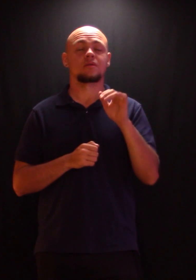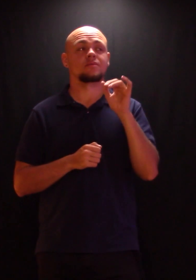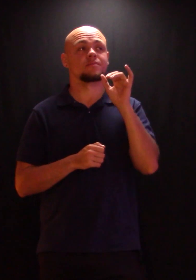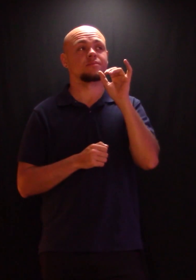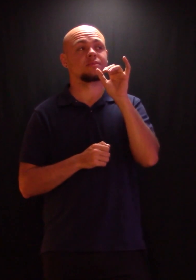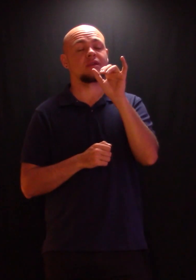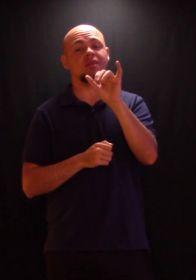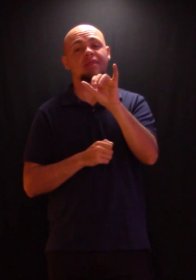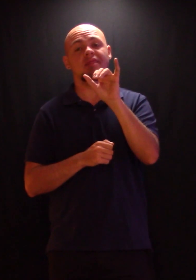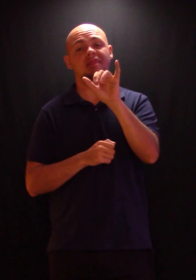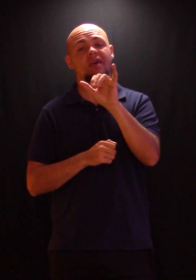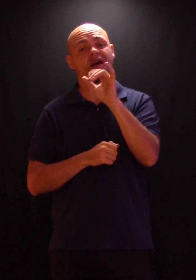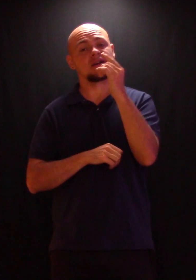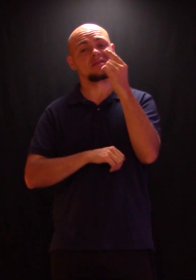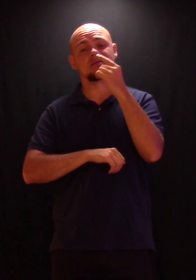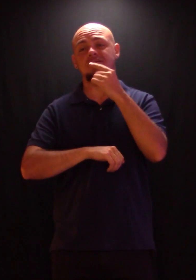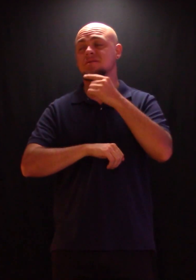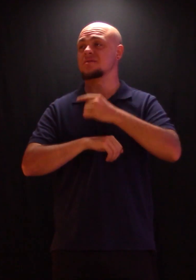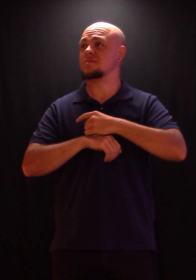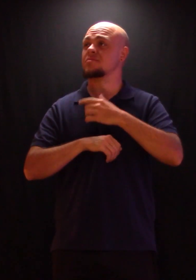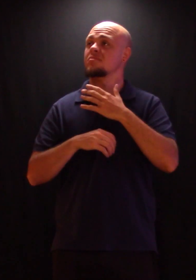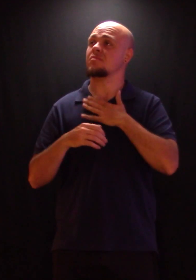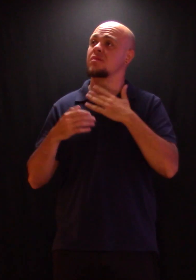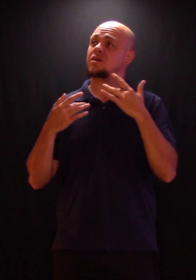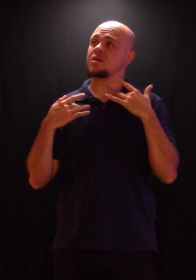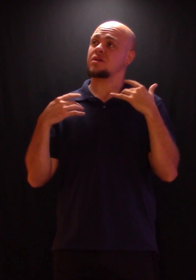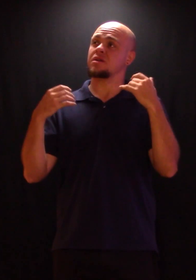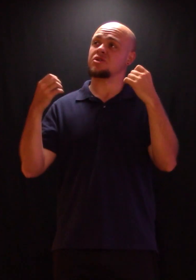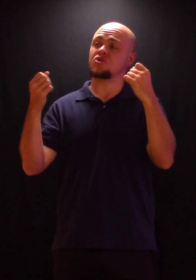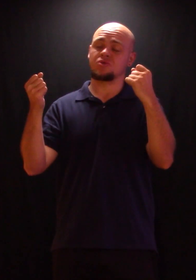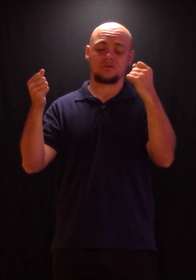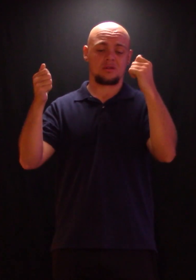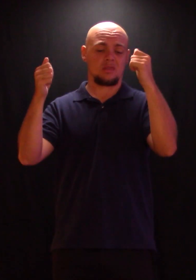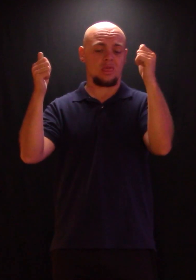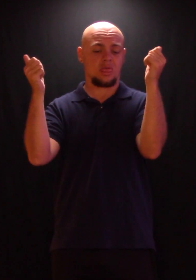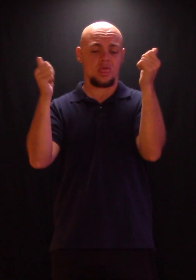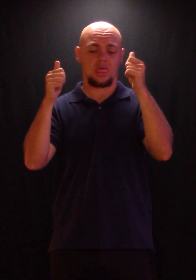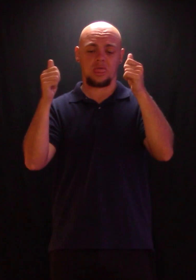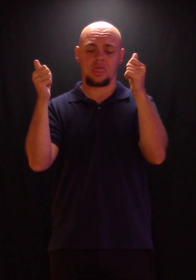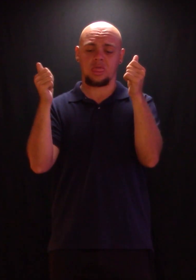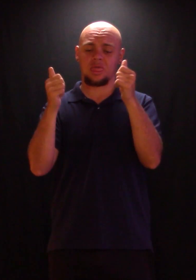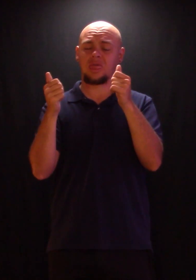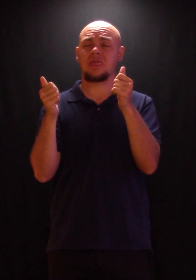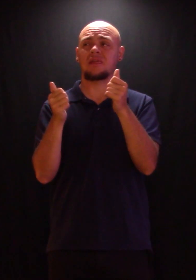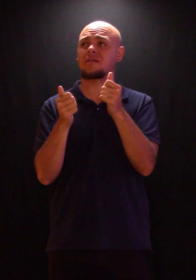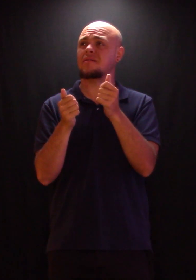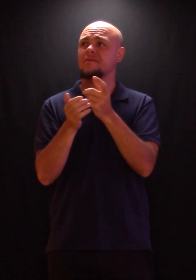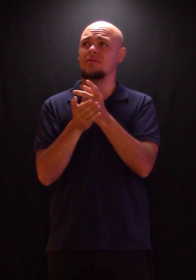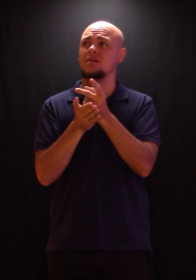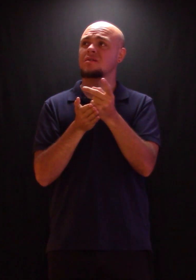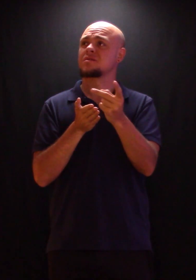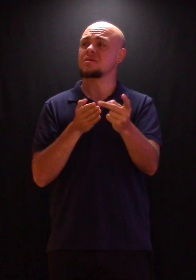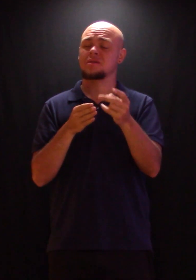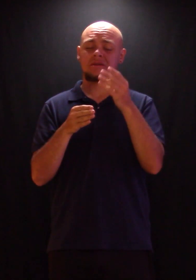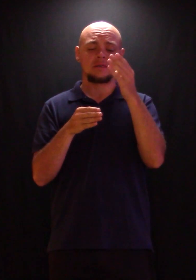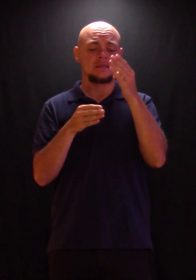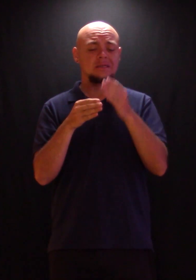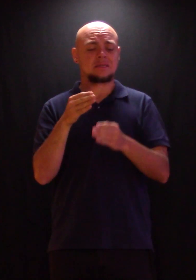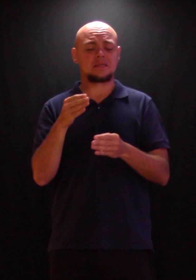And on that day when my strength is failing The